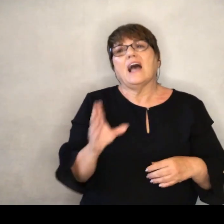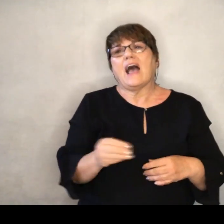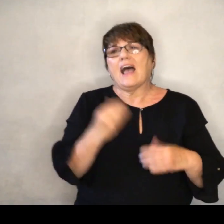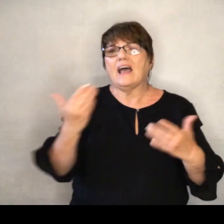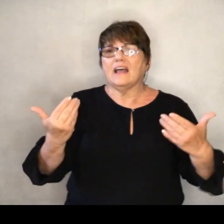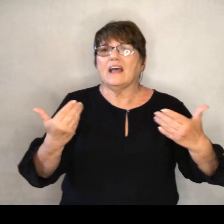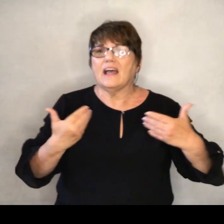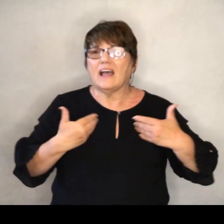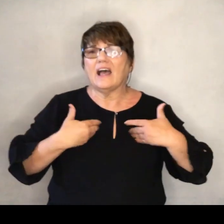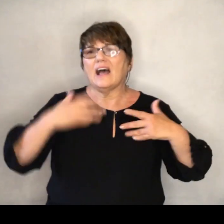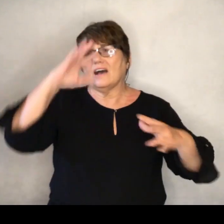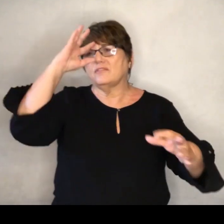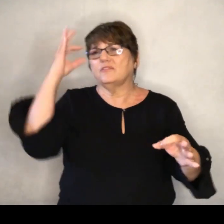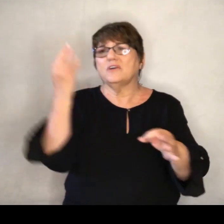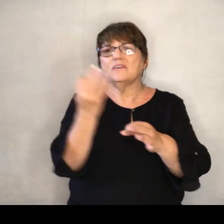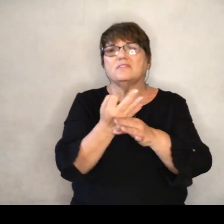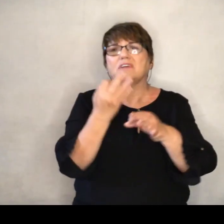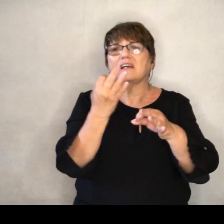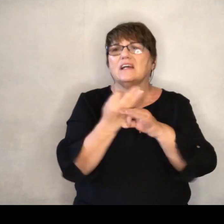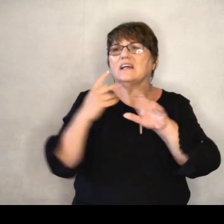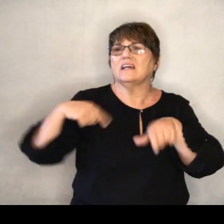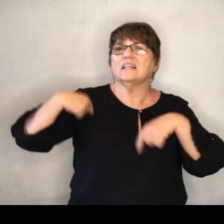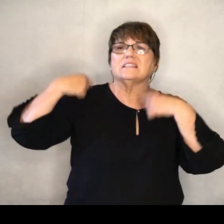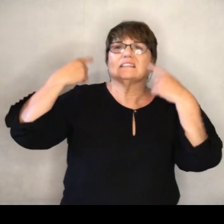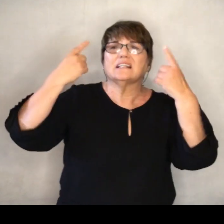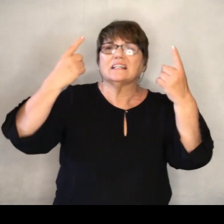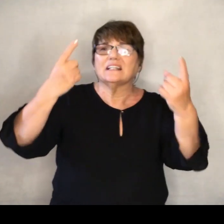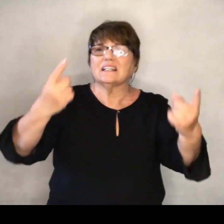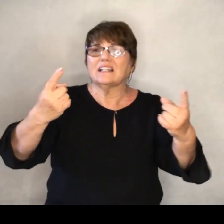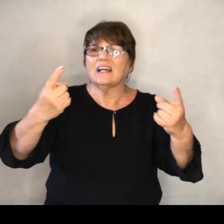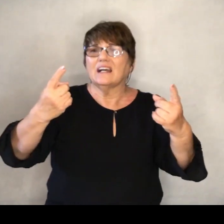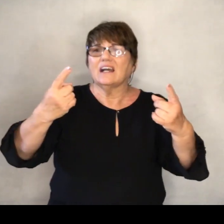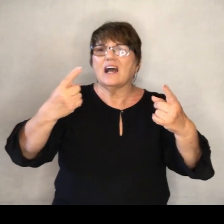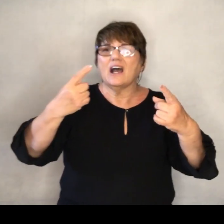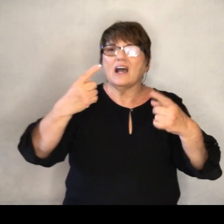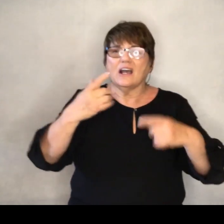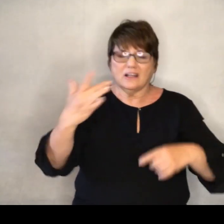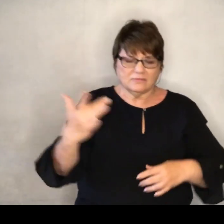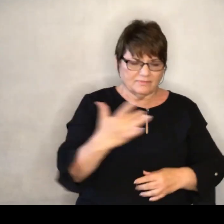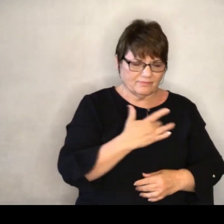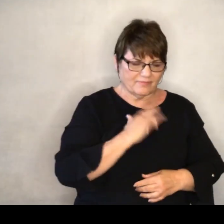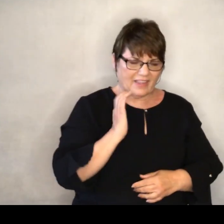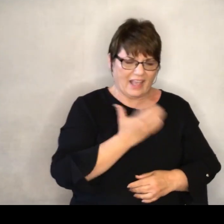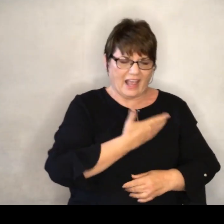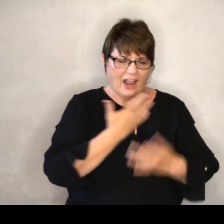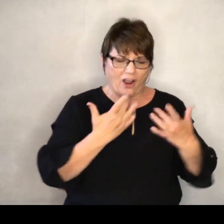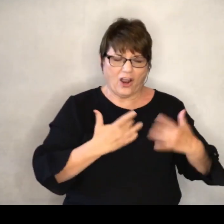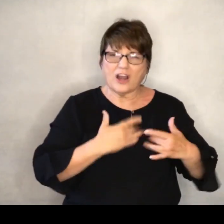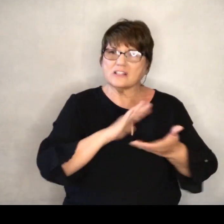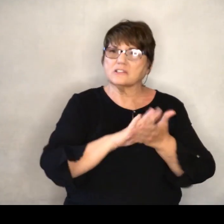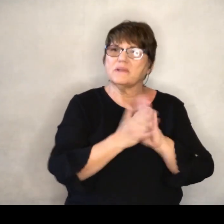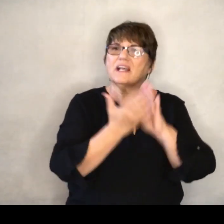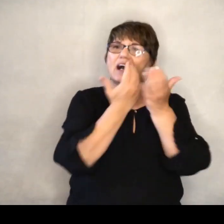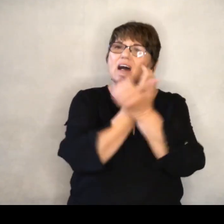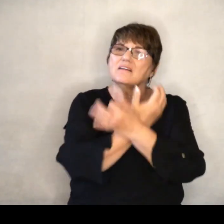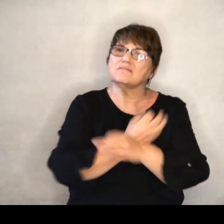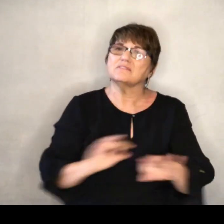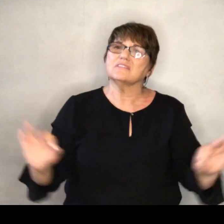as it's beginning Set our hearts at liberty